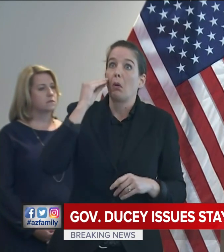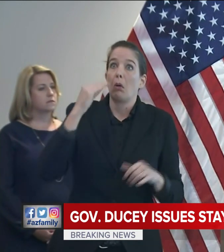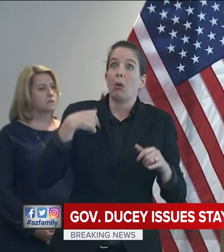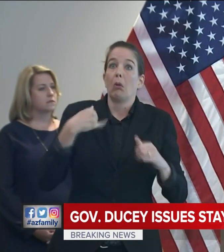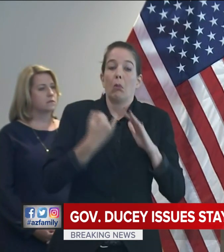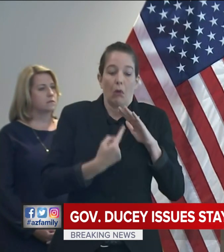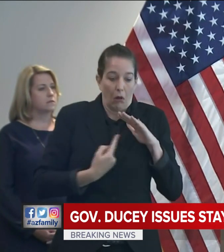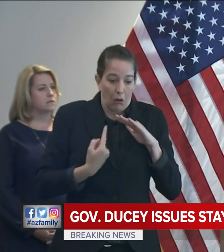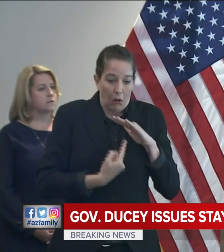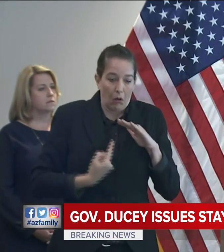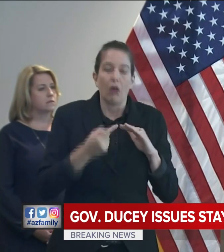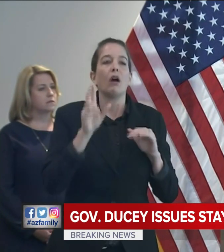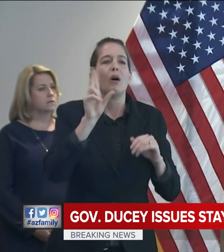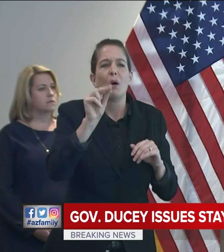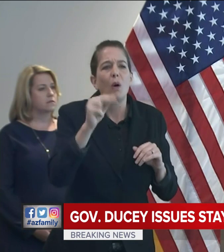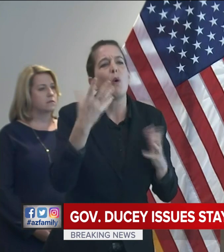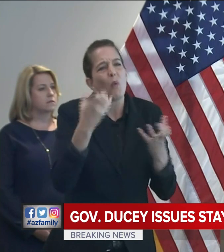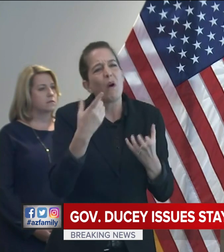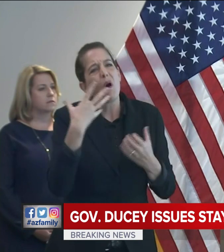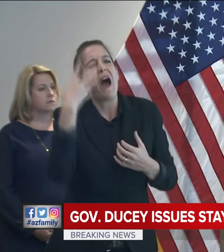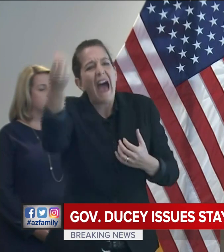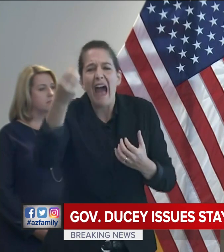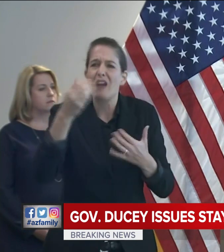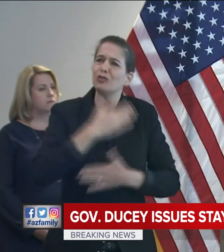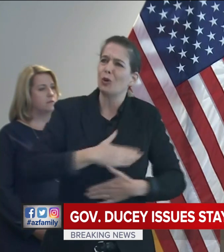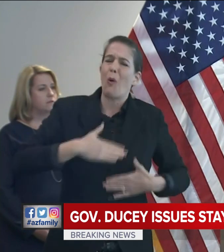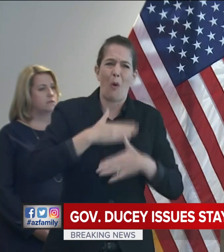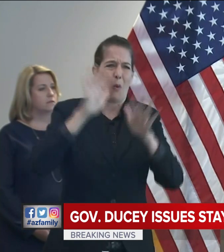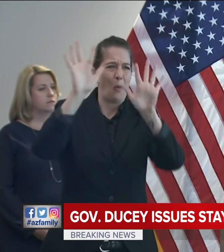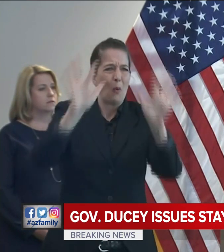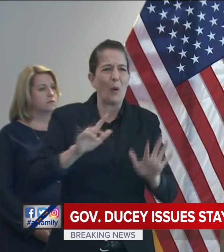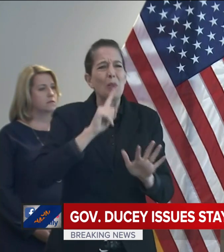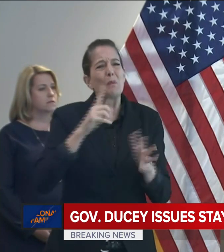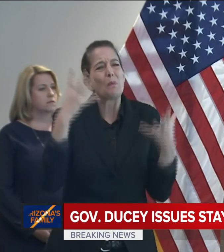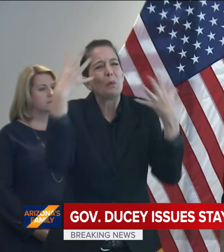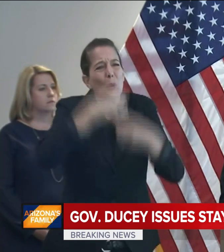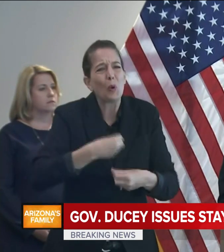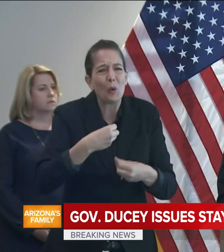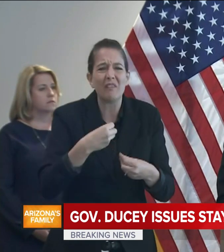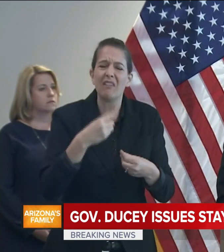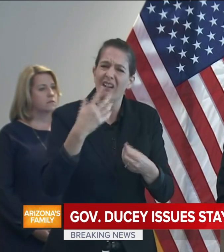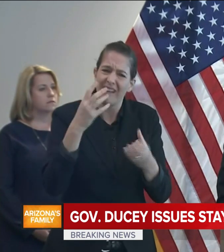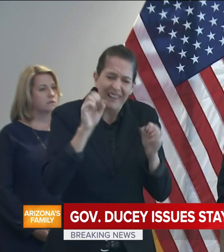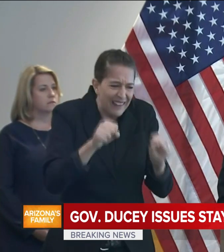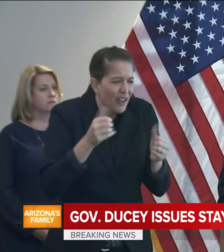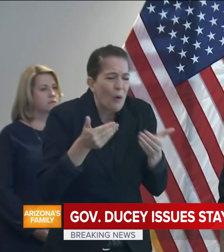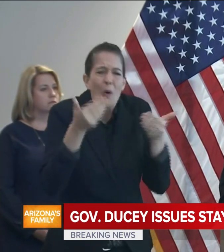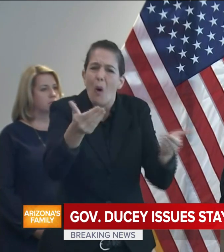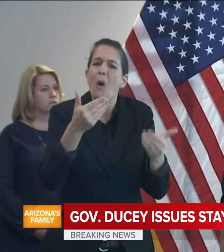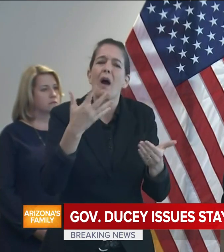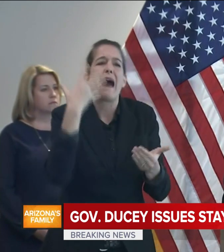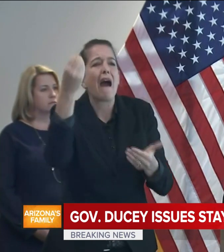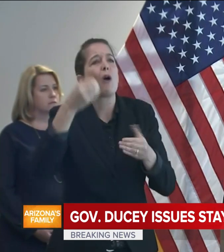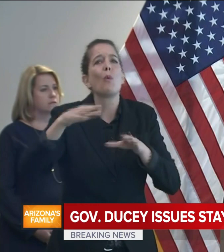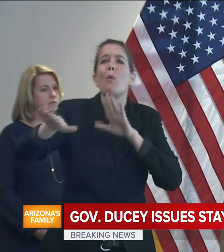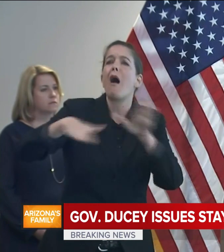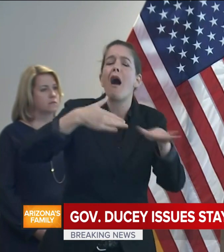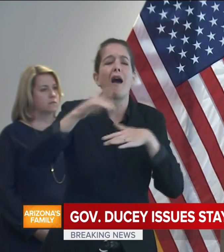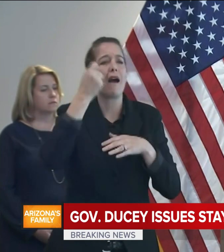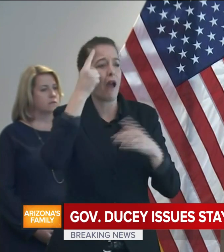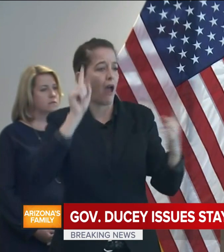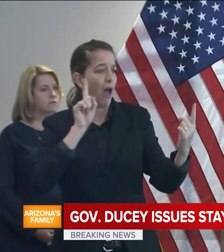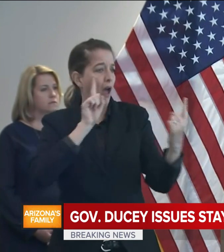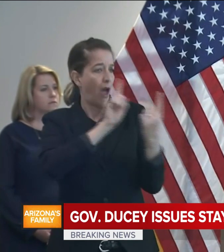get out and enjoy it with physical distancing. One important point that I want to stress,